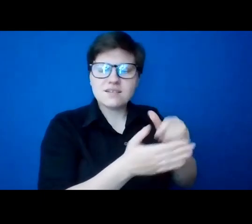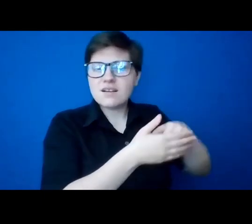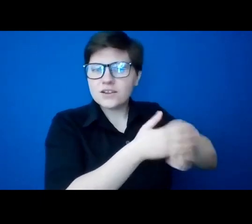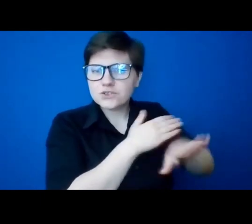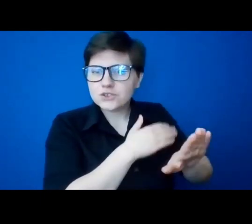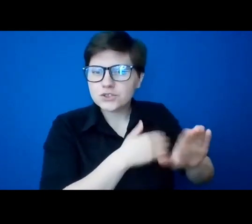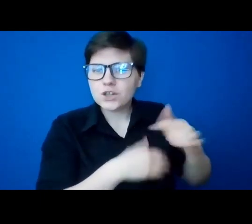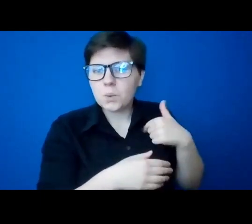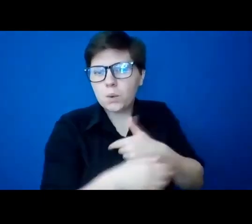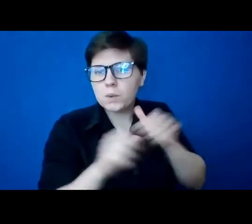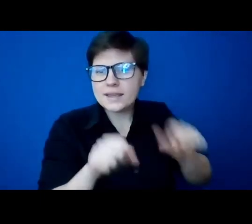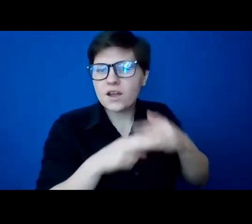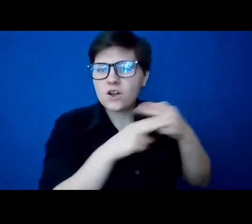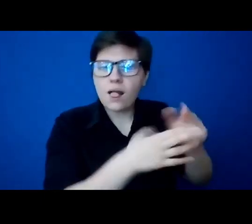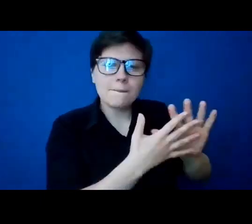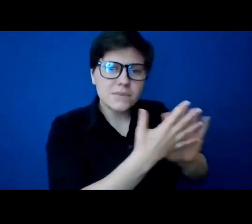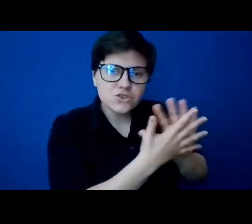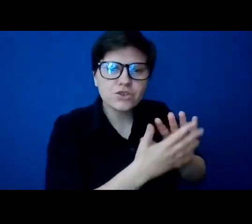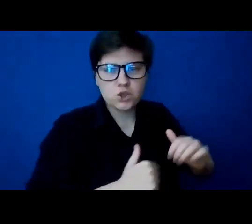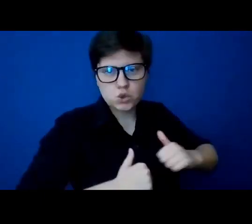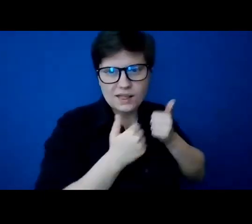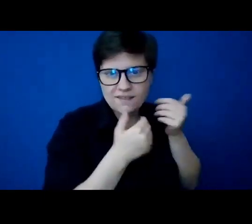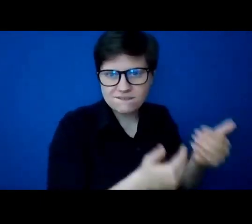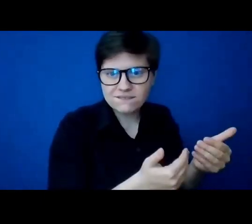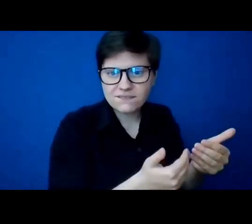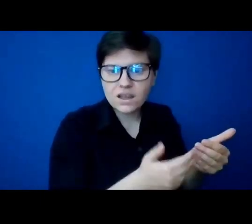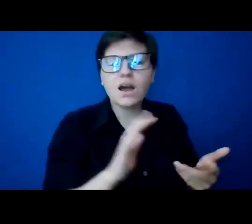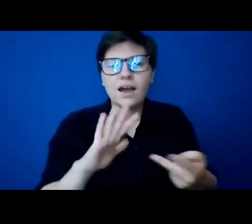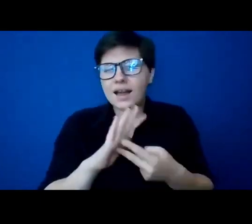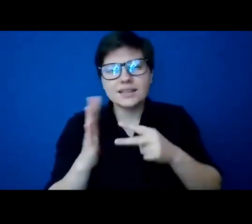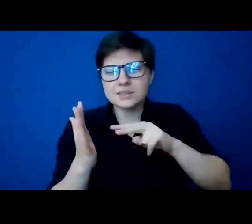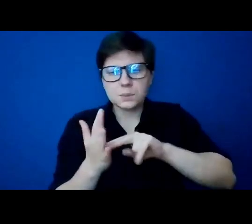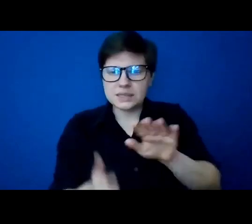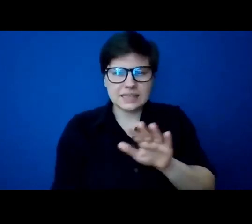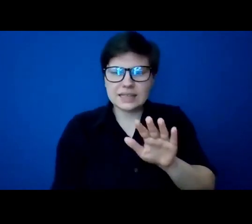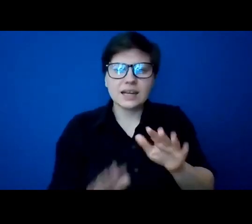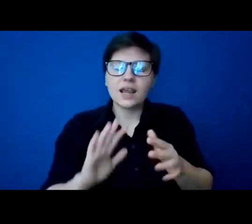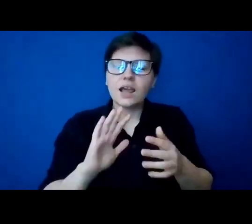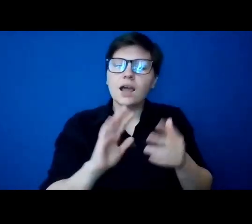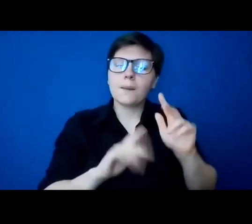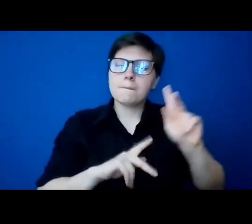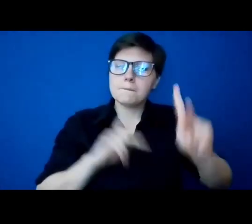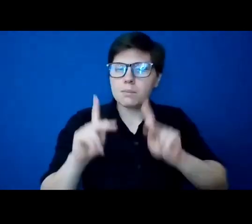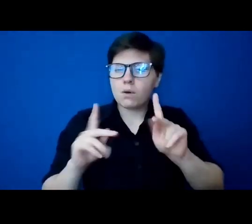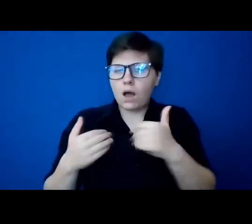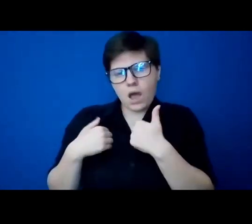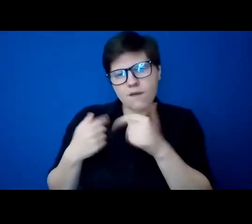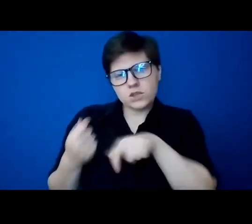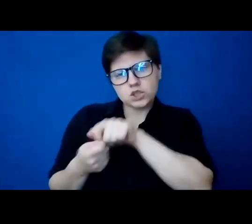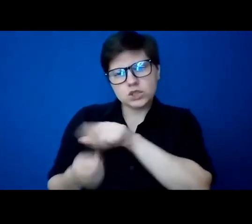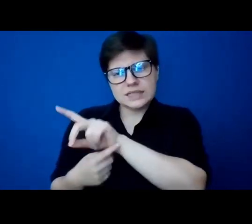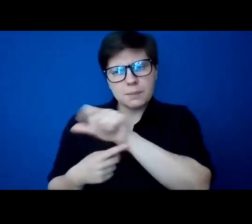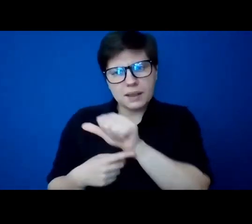might call a mystery to be lived. Now, that doesn't mean that people with a certain disability do not